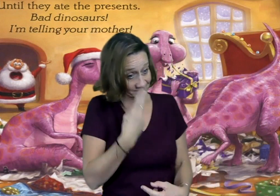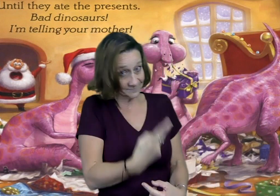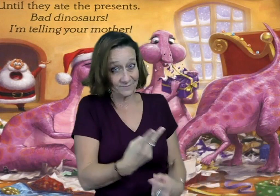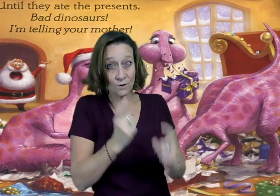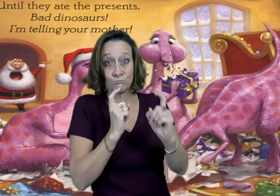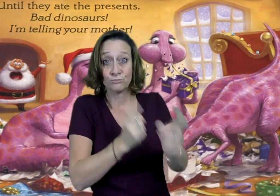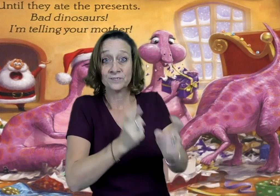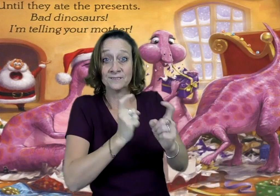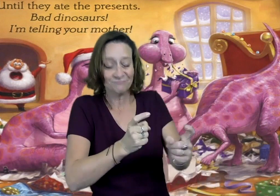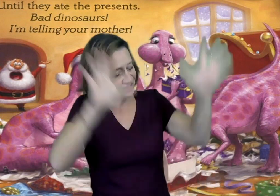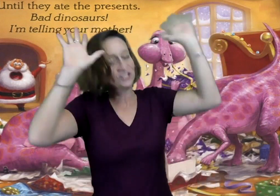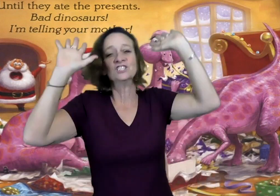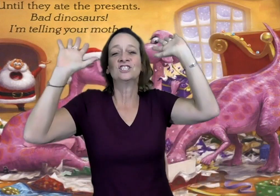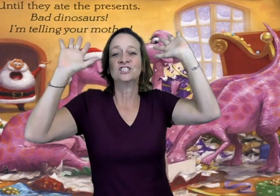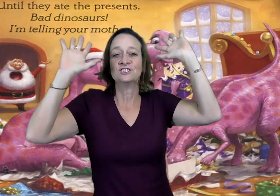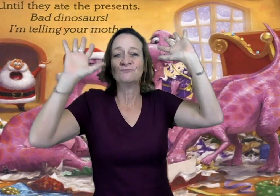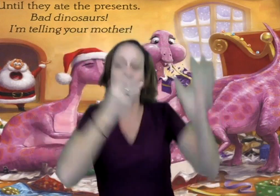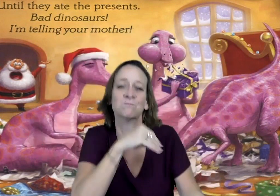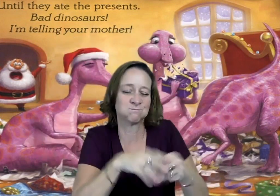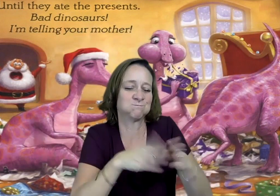Until they ate the presents.